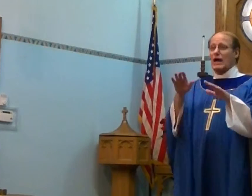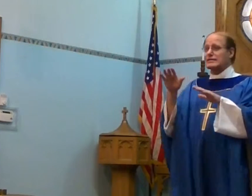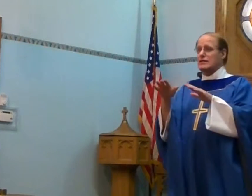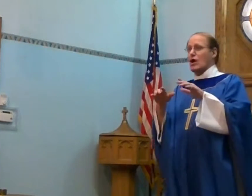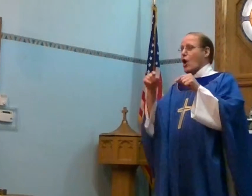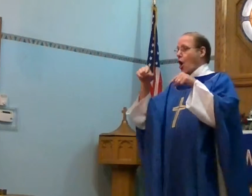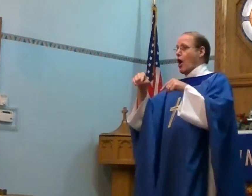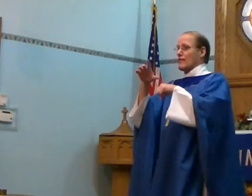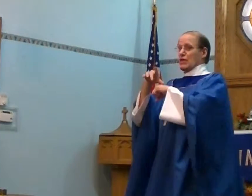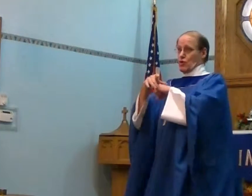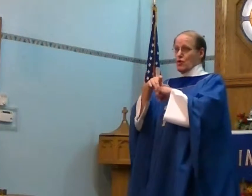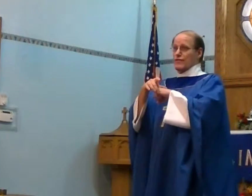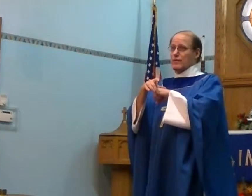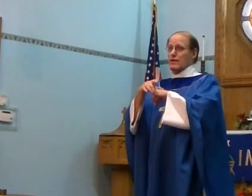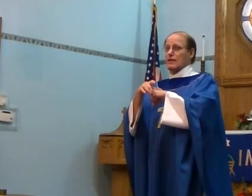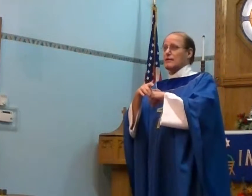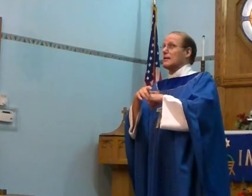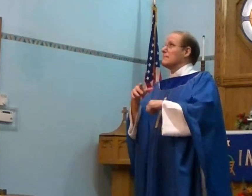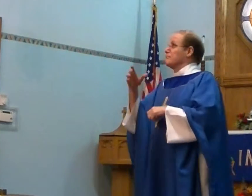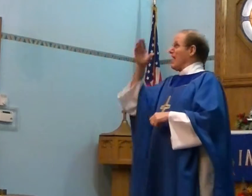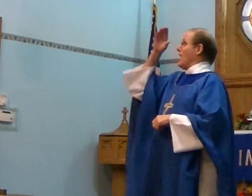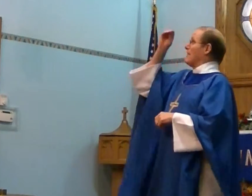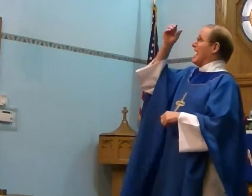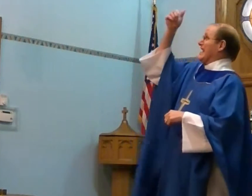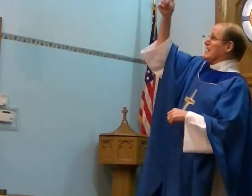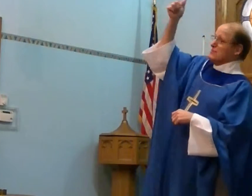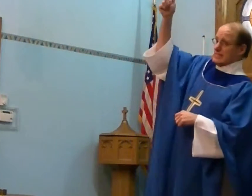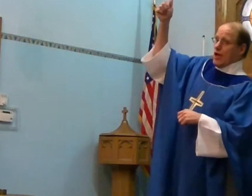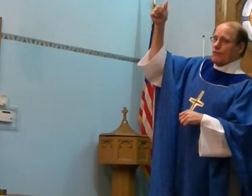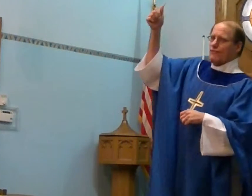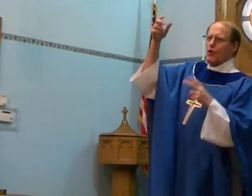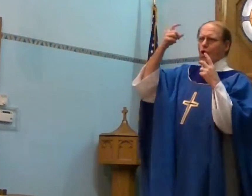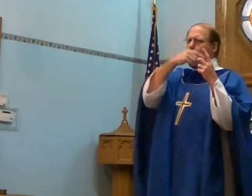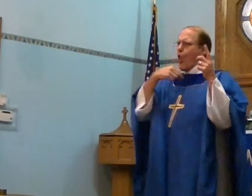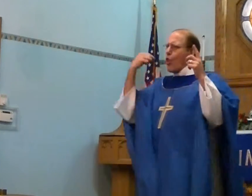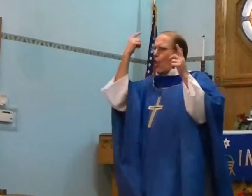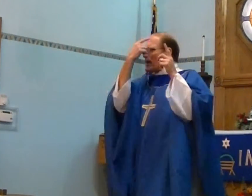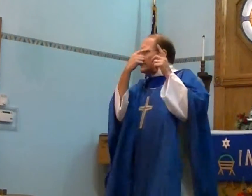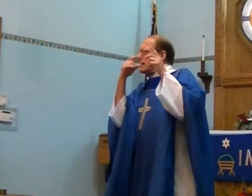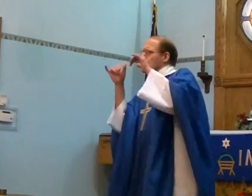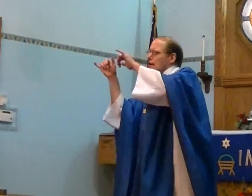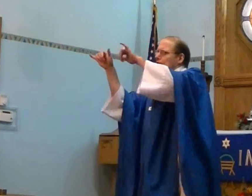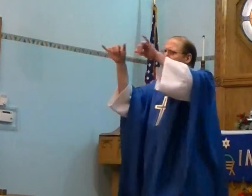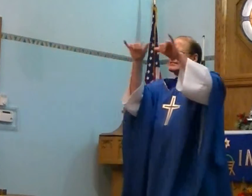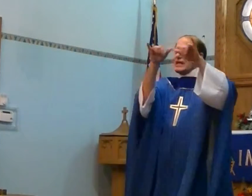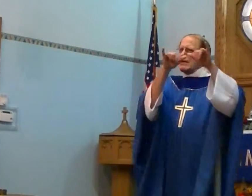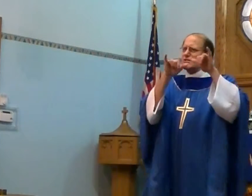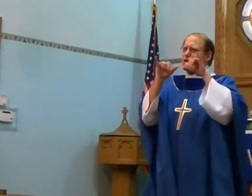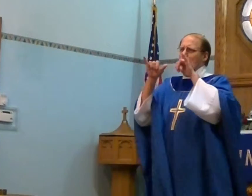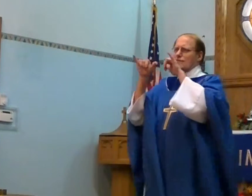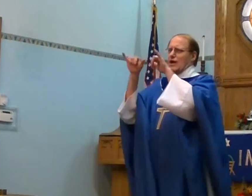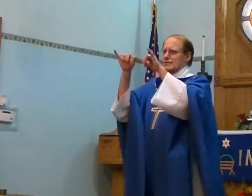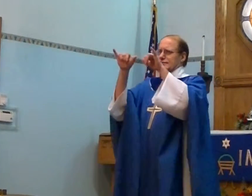on the earth, a man himself looking the same as all of us.